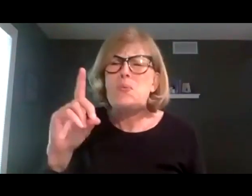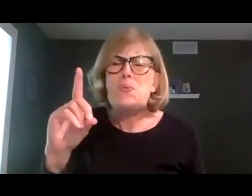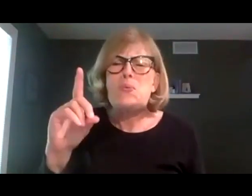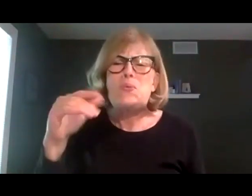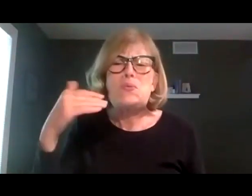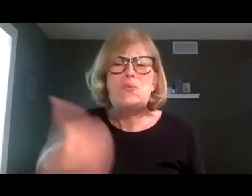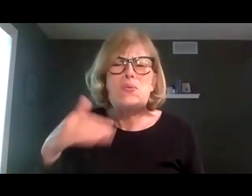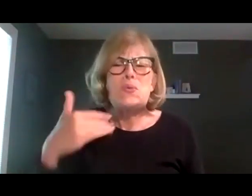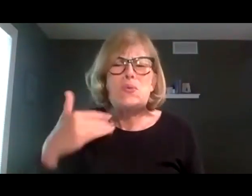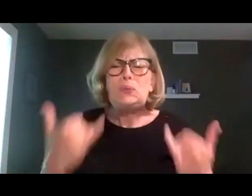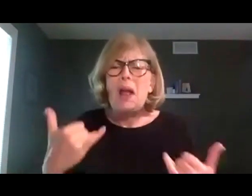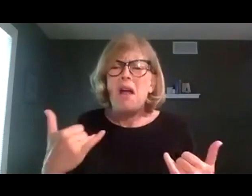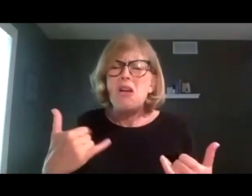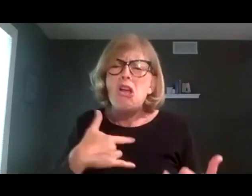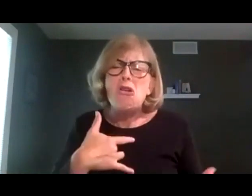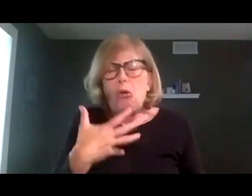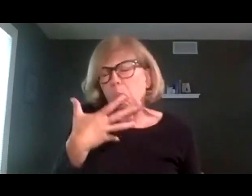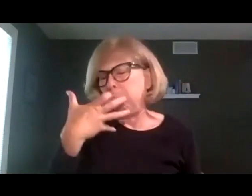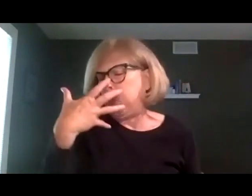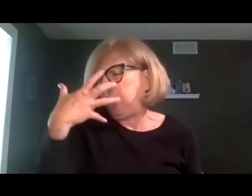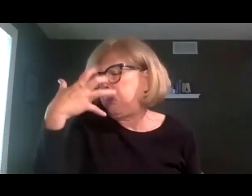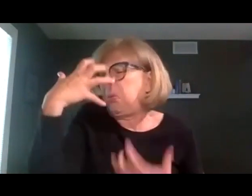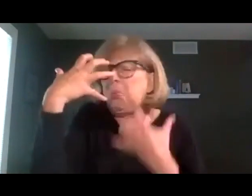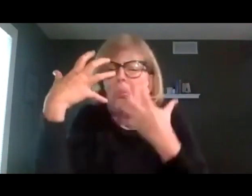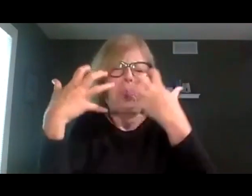I feel grumpy and mean